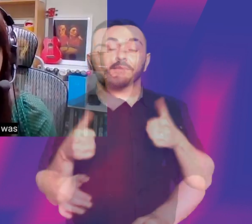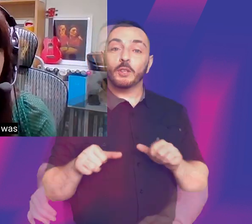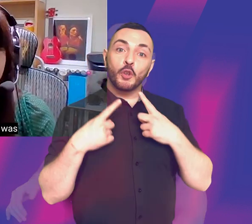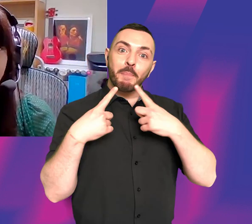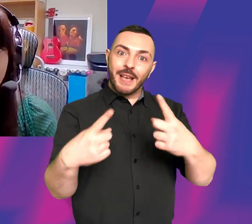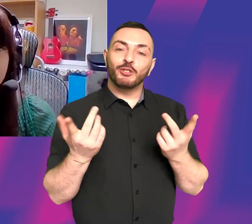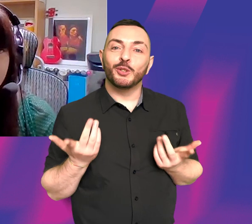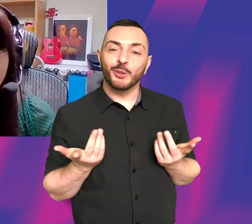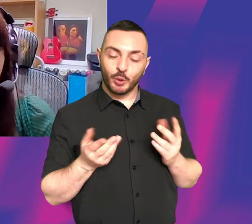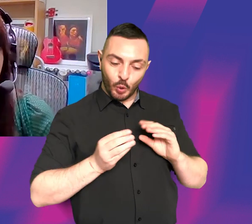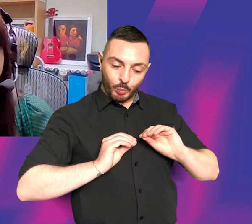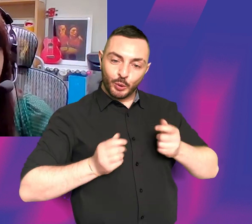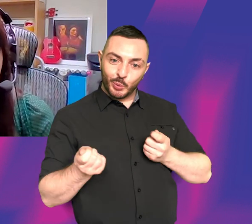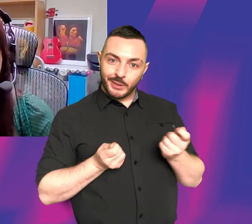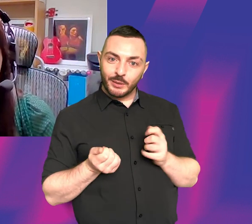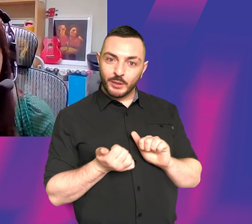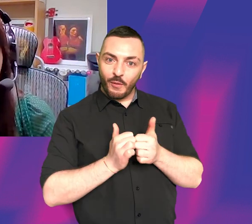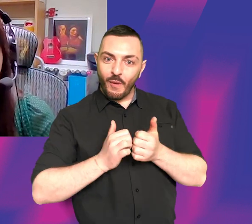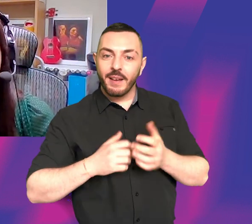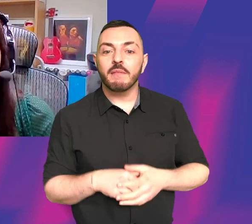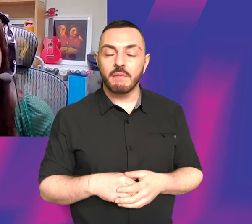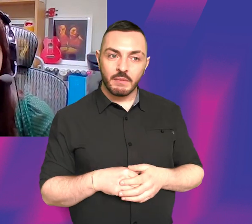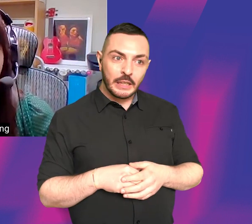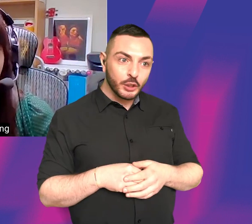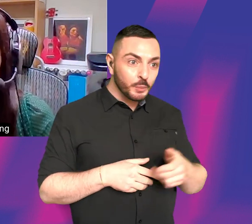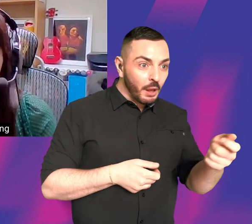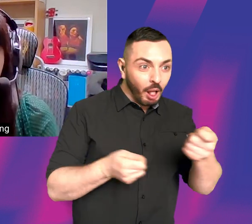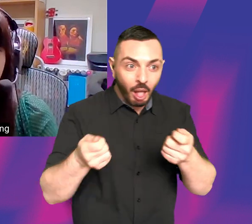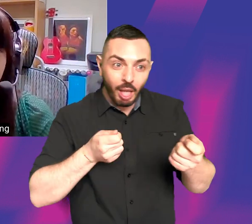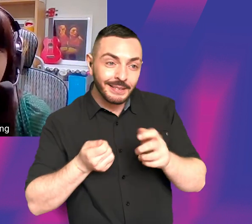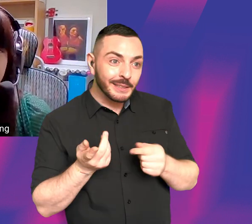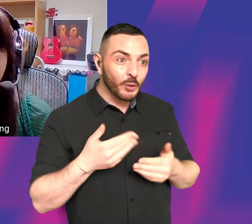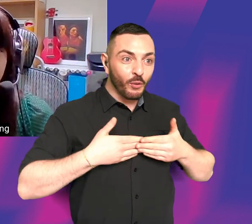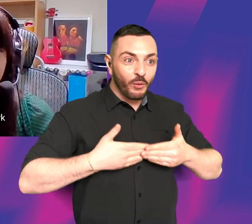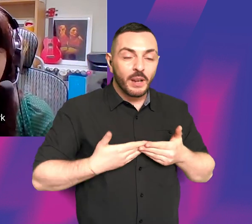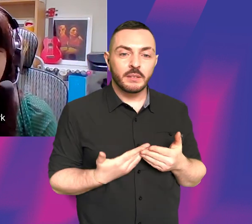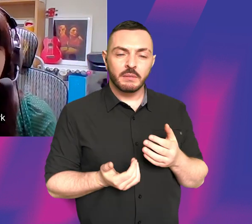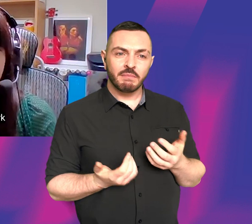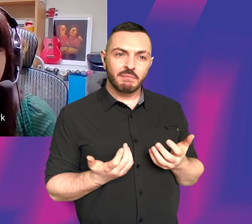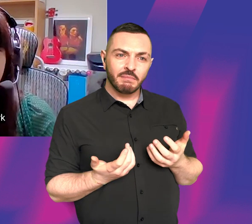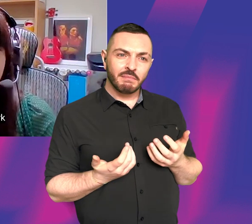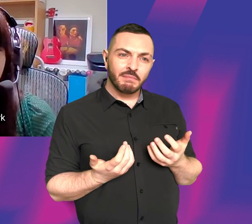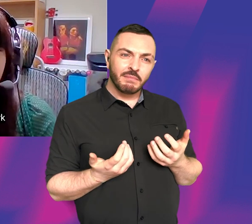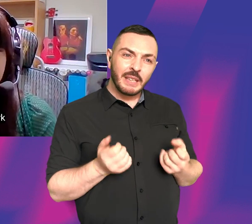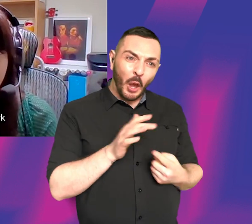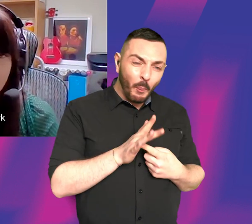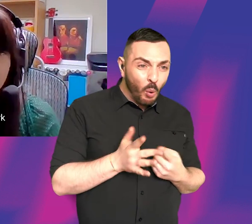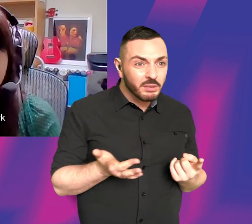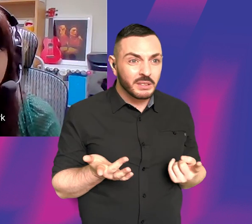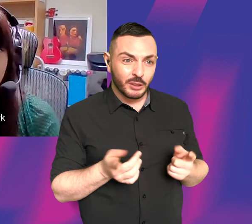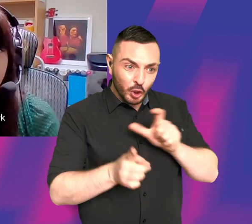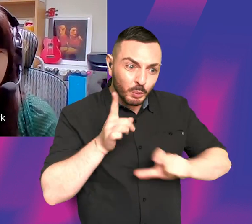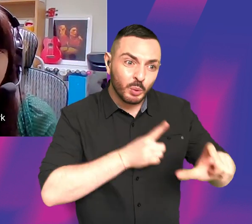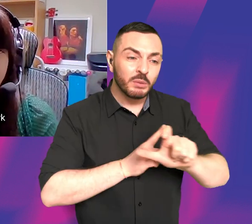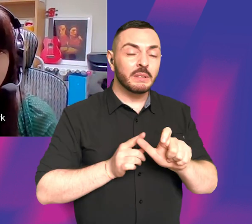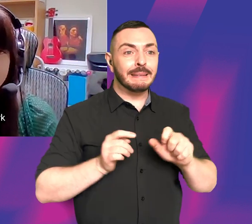your producer was a friend, and that there were other friends that you sort of bought in, like, how important do you think it is having a kind of a community and a network to help